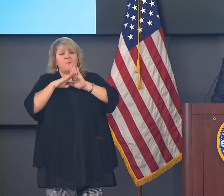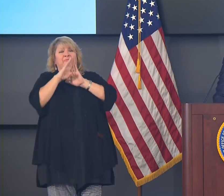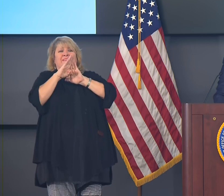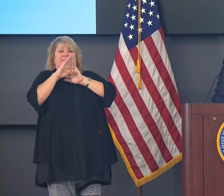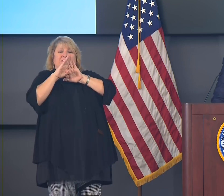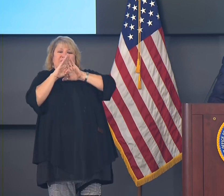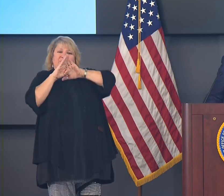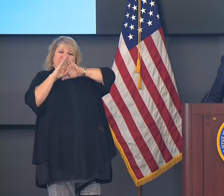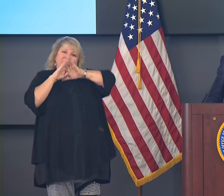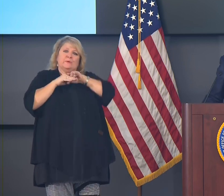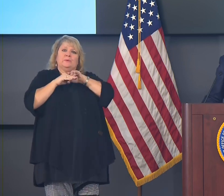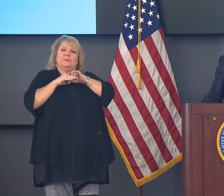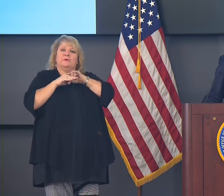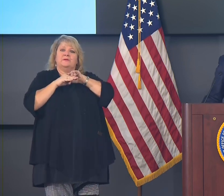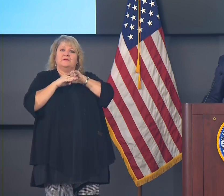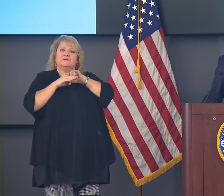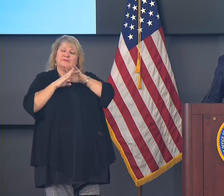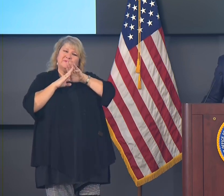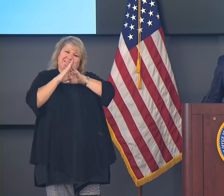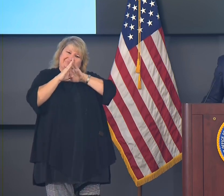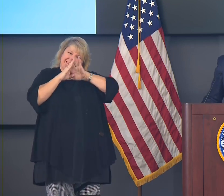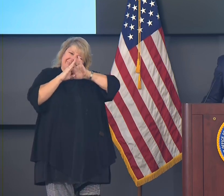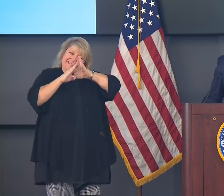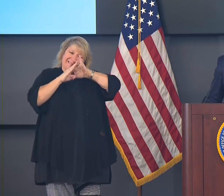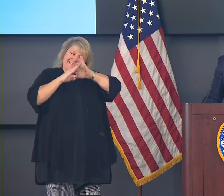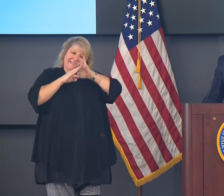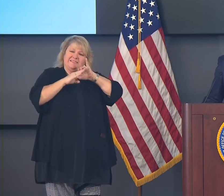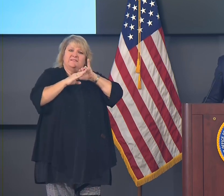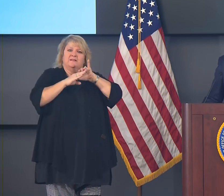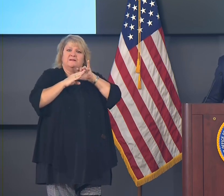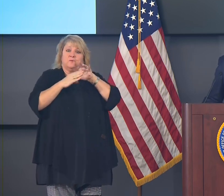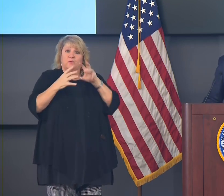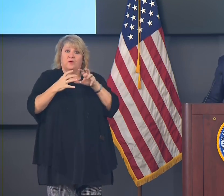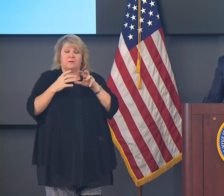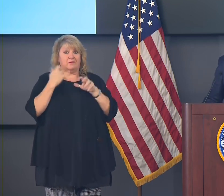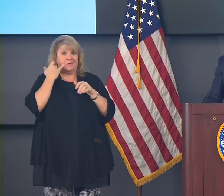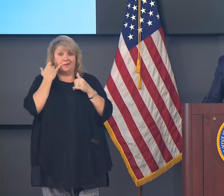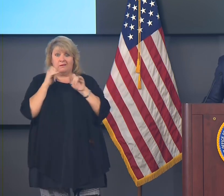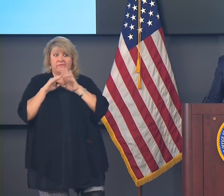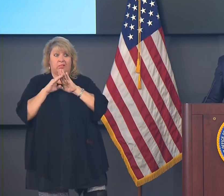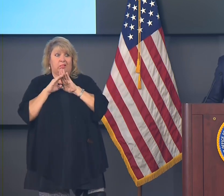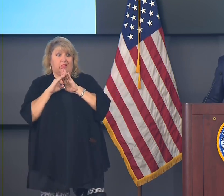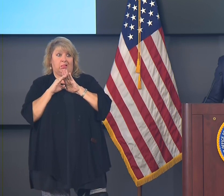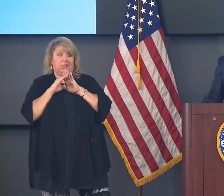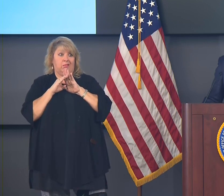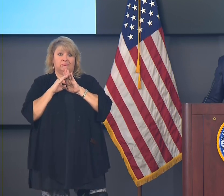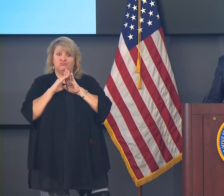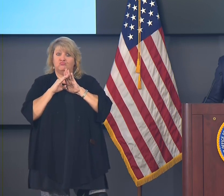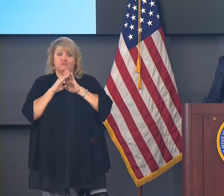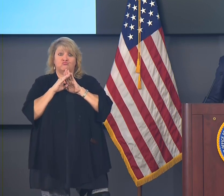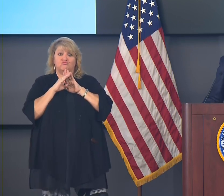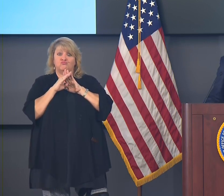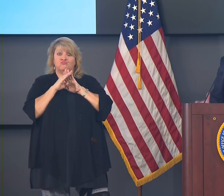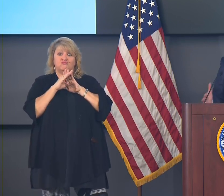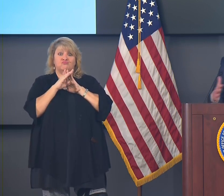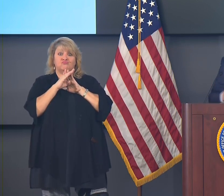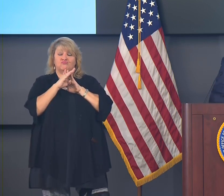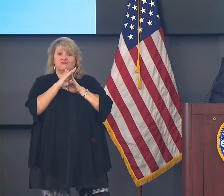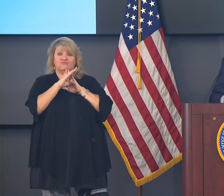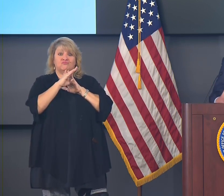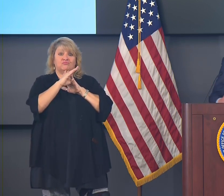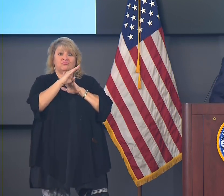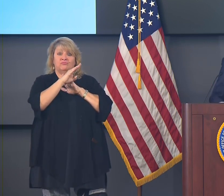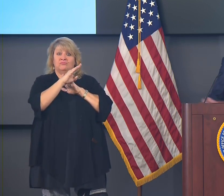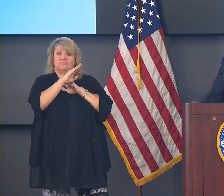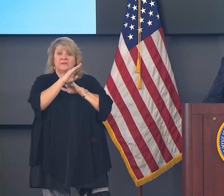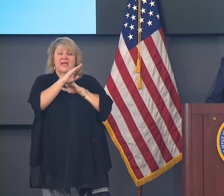But if we stay on the trajectory that we're on, we will have no choice but to come back